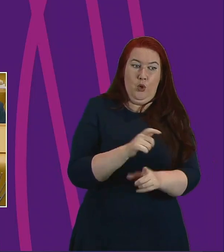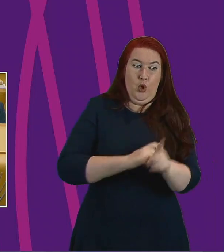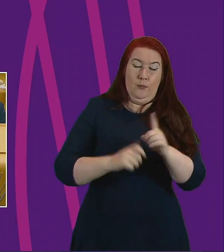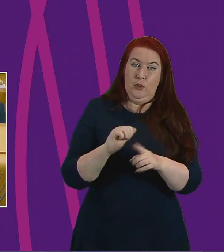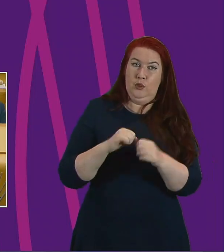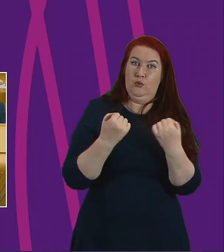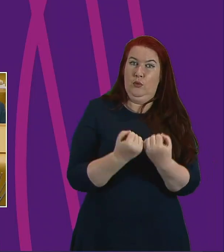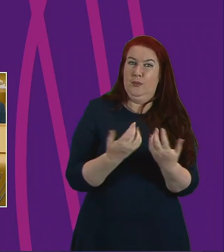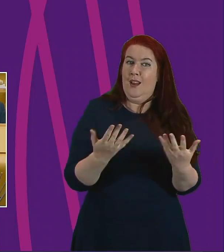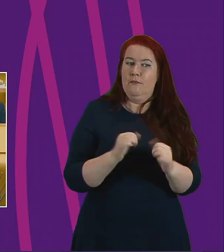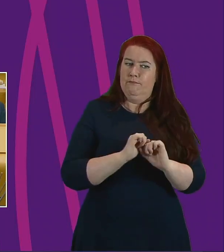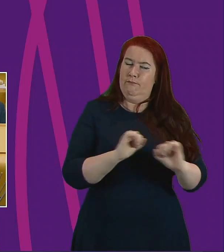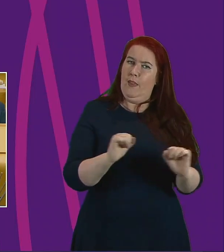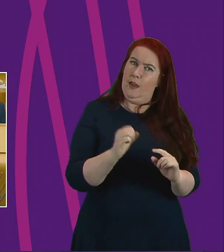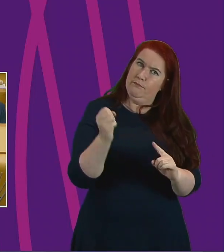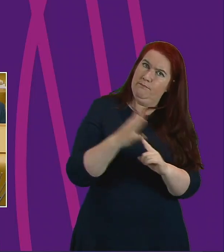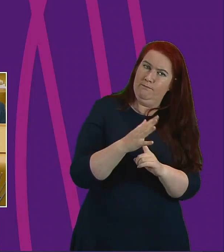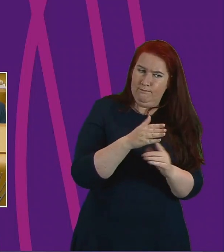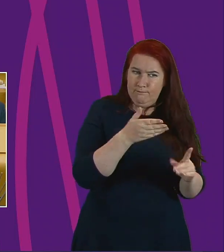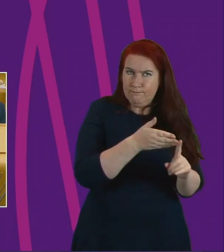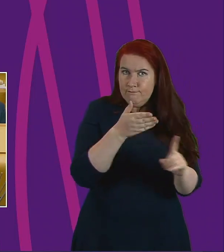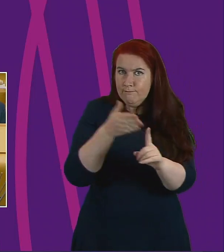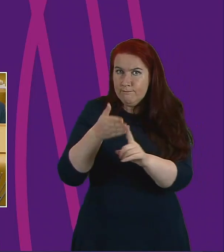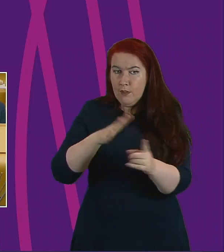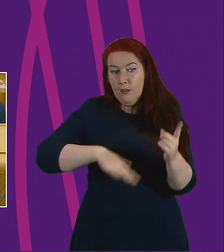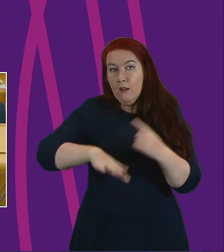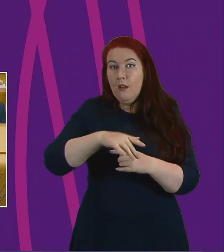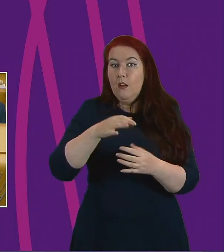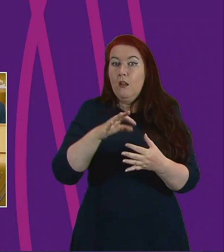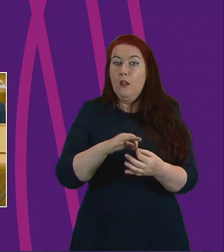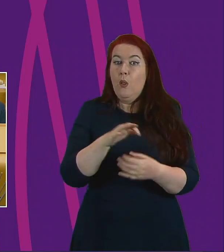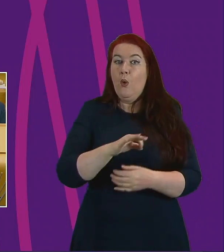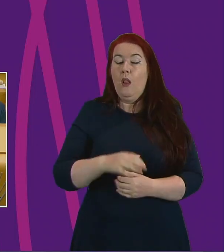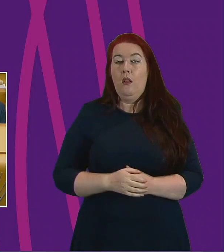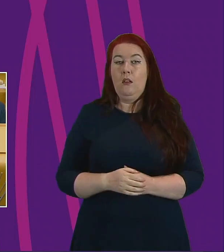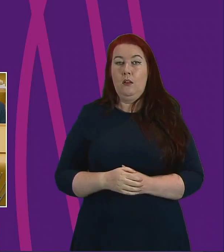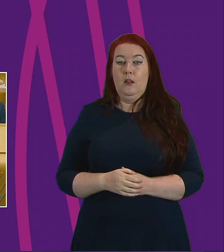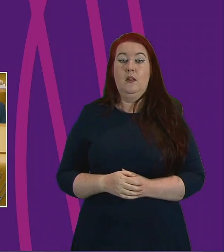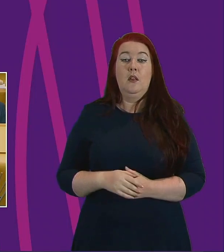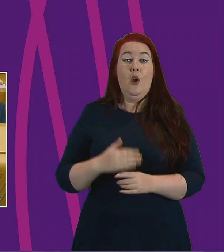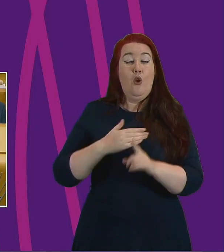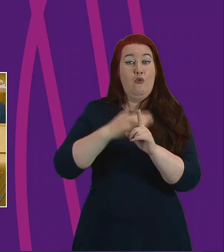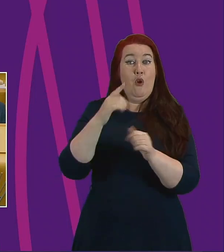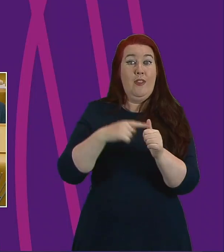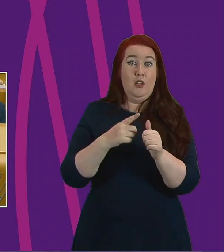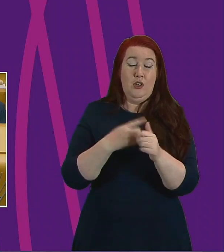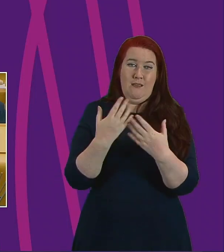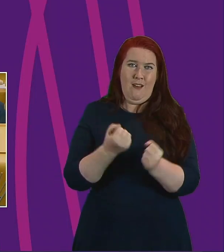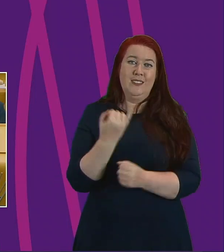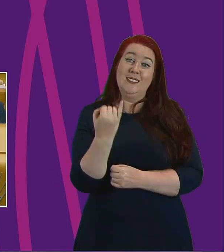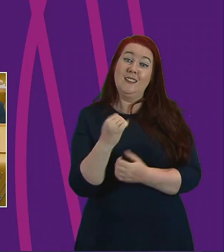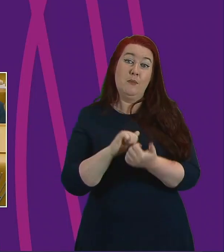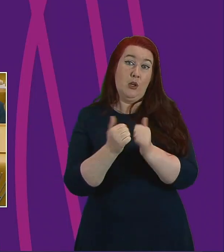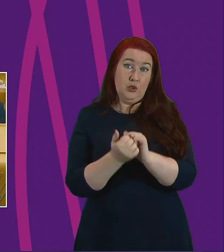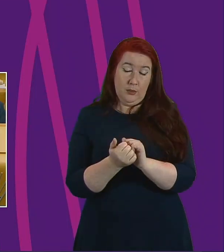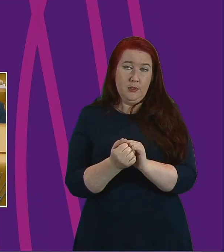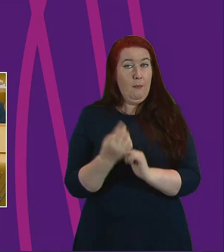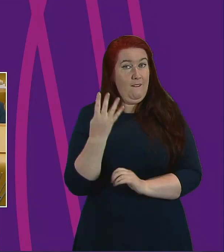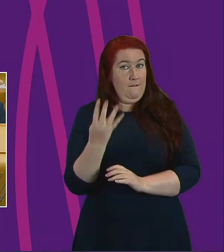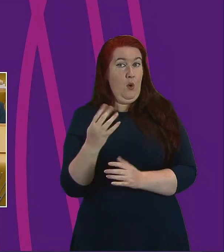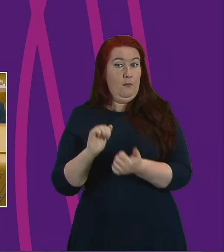identified per locality. There are six partnerships in North Ayrshire, four of which are in my constituency of Cunningham North,